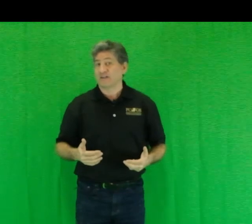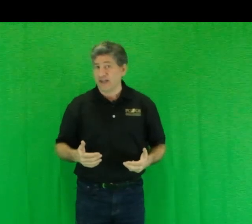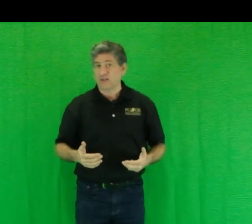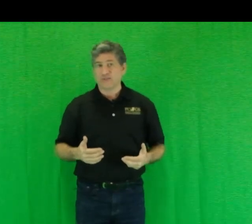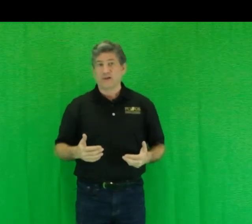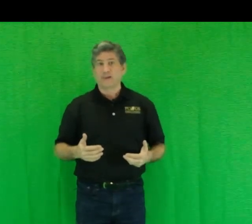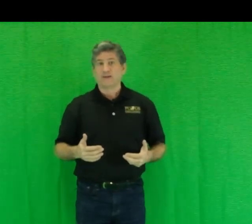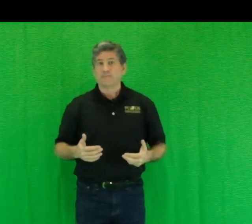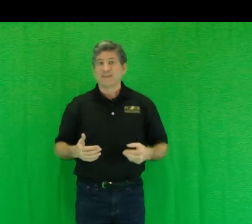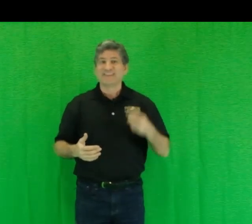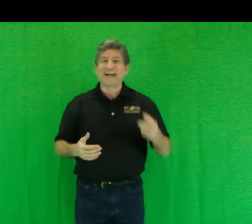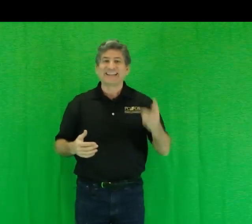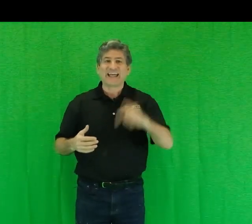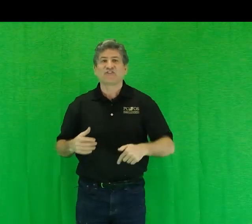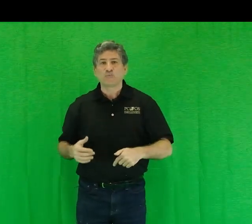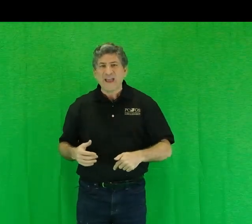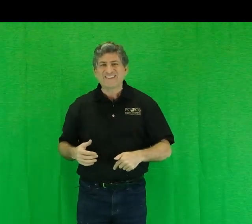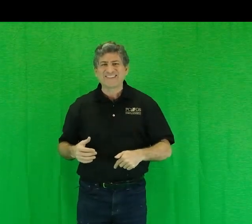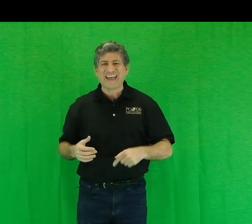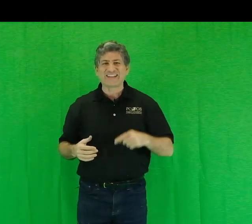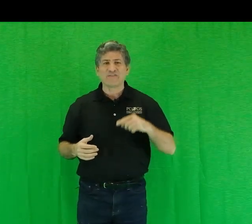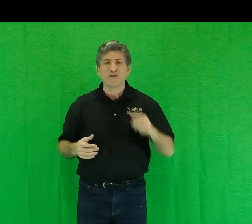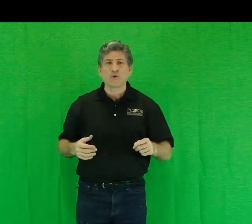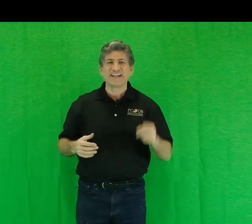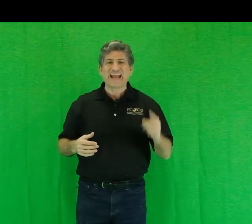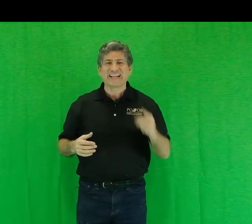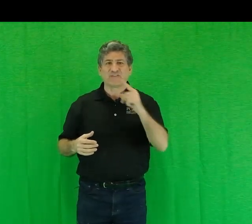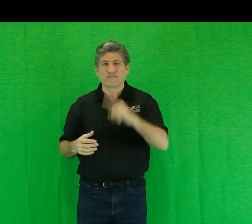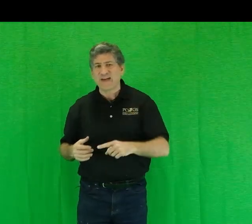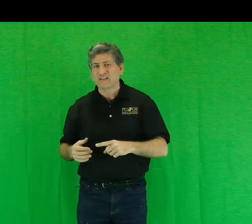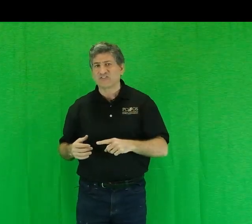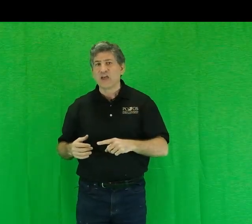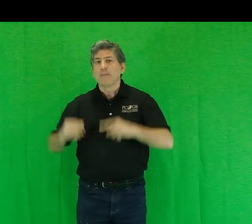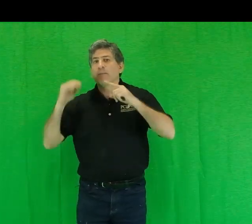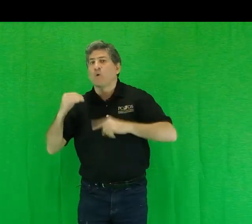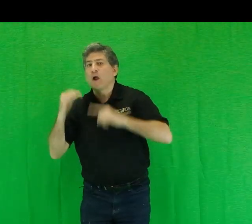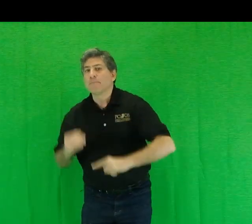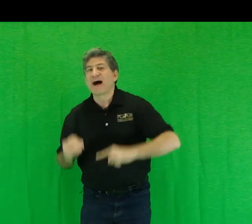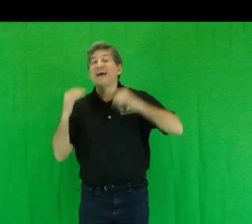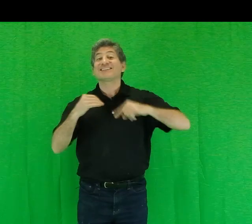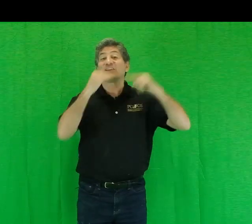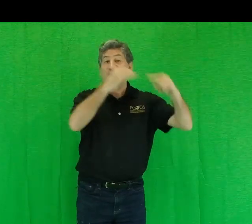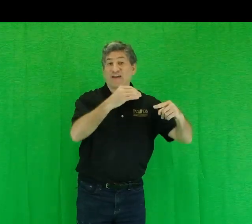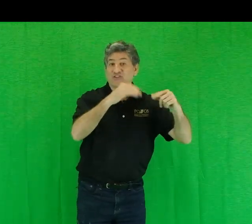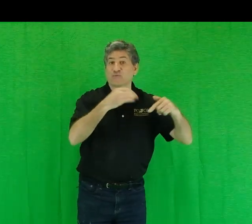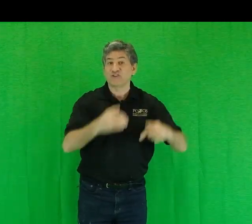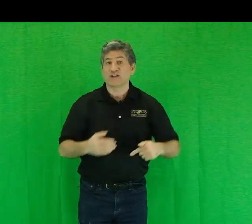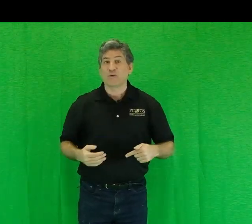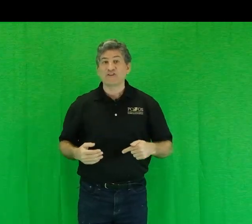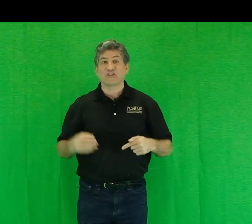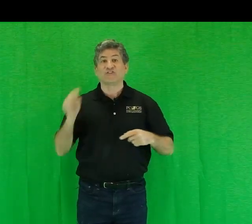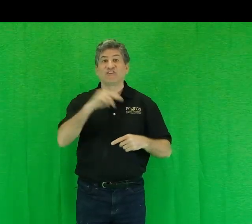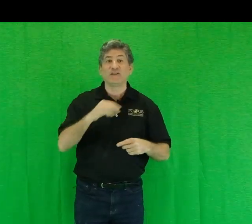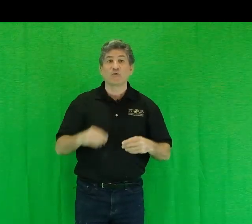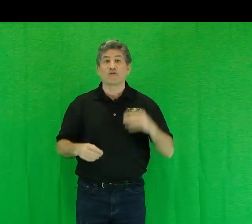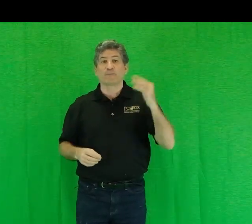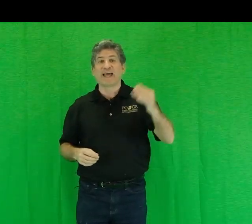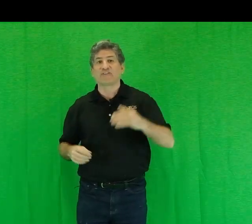health. Not less waste and fewer negative effects, but more positive effects of regeneration, seed growth, plant,